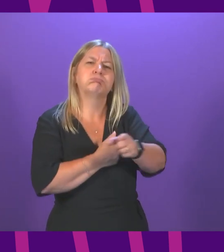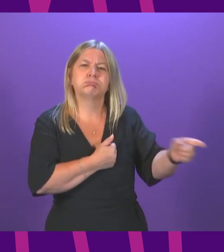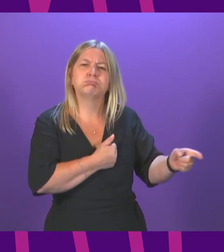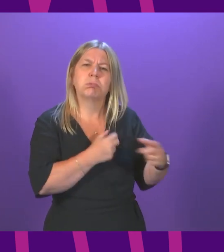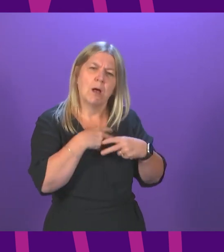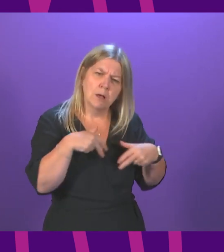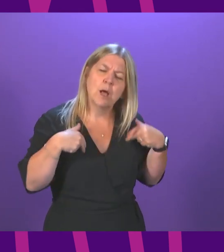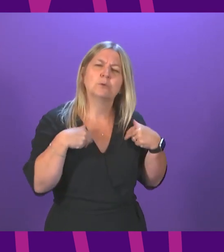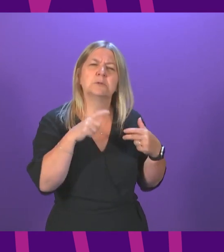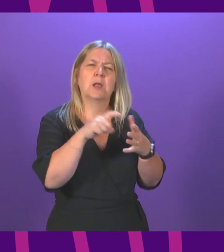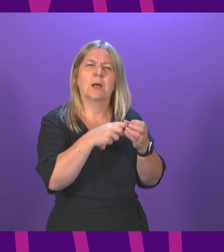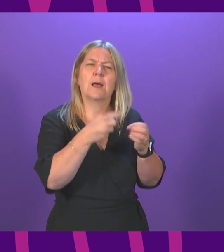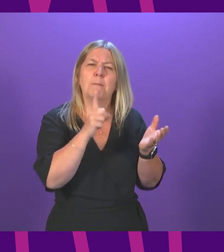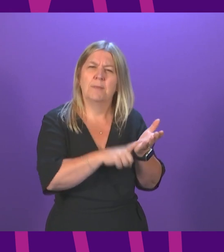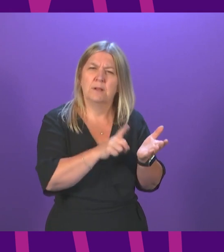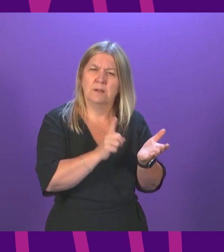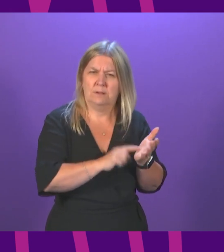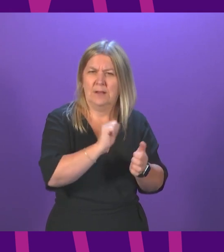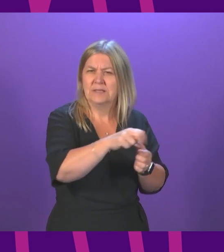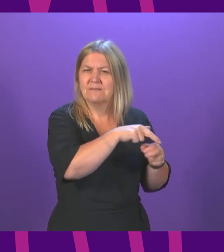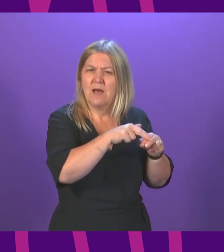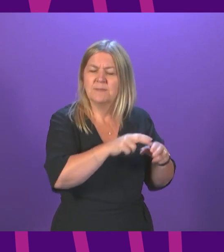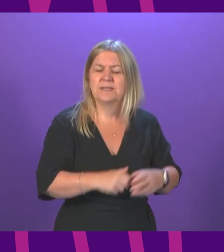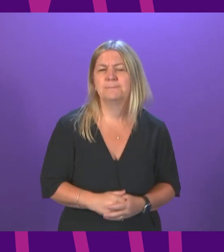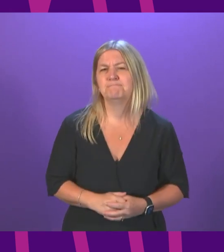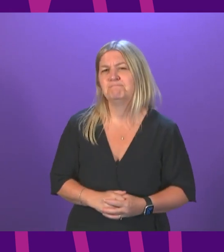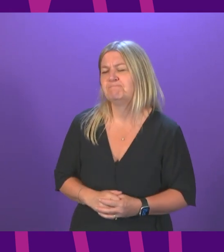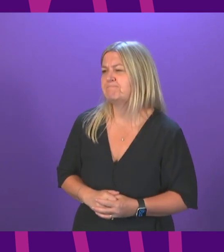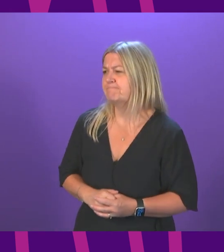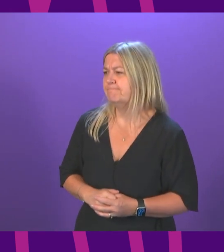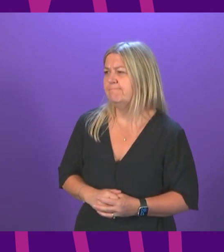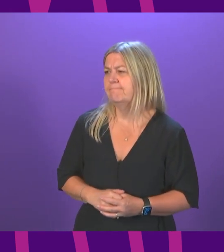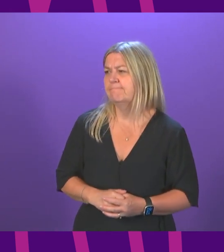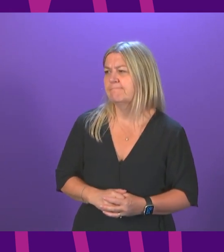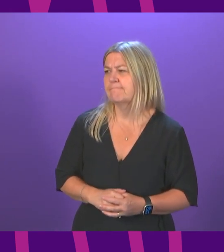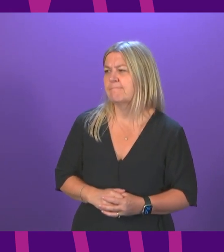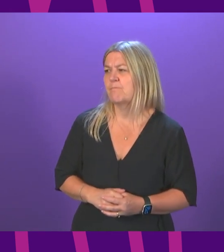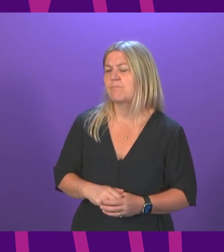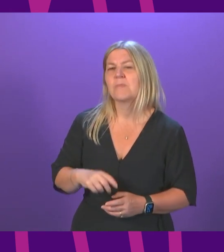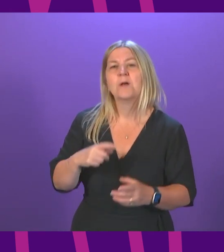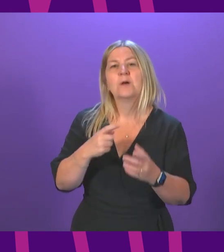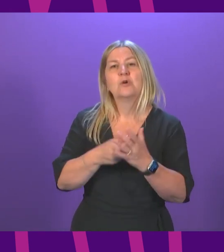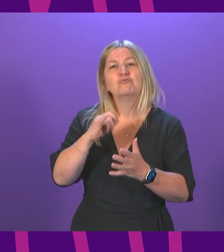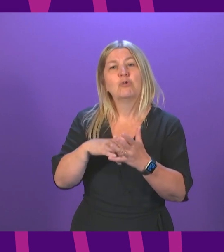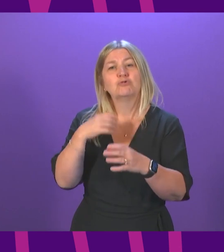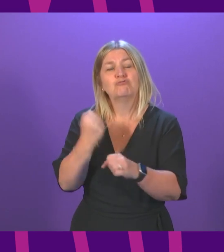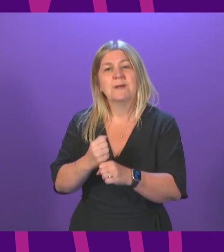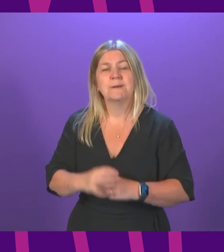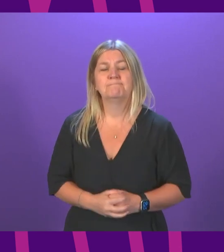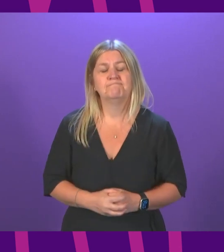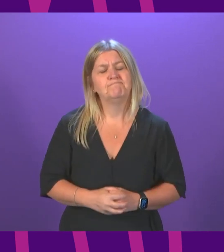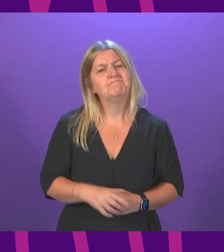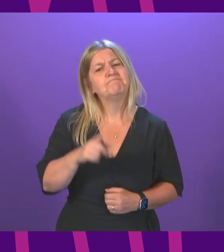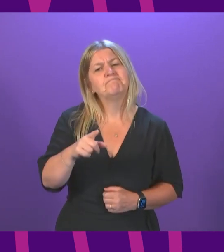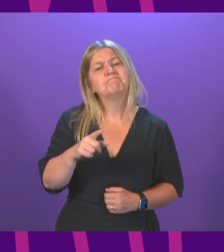Campbell and his family. Ross Greer to be followed by Pauline McNeill. Thank you. Next month, the BBC will make a final